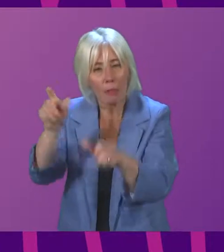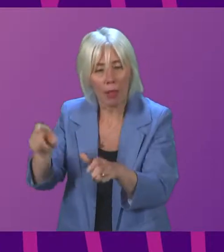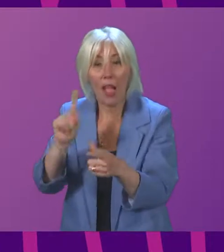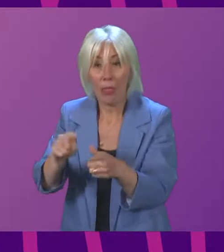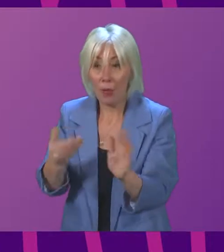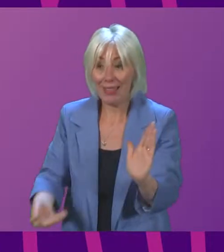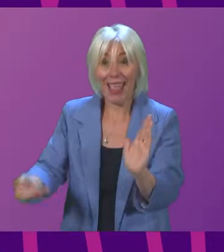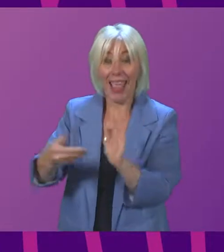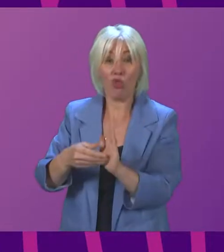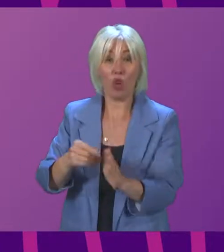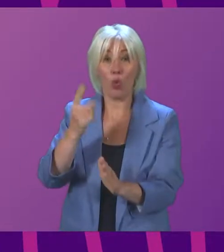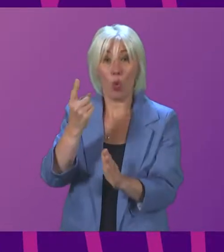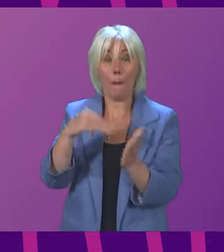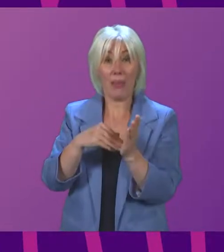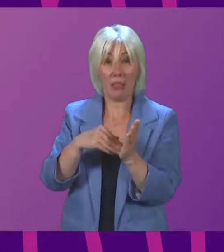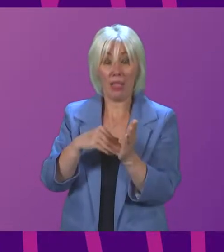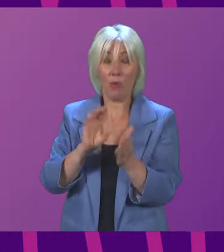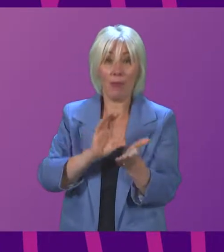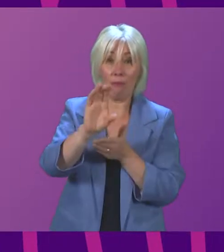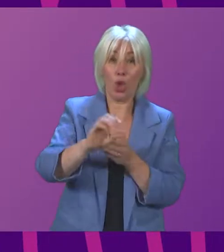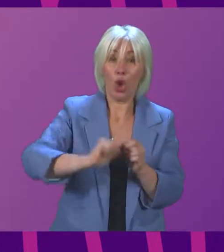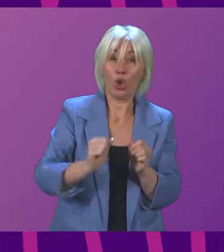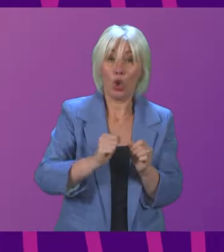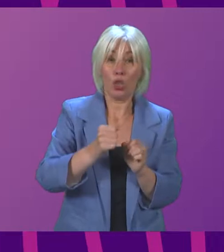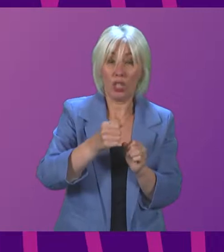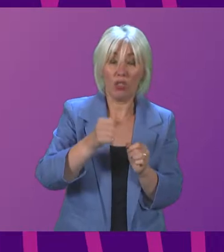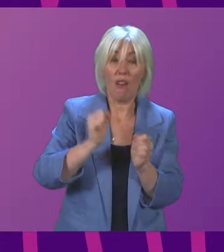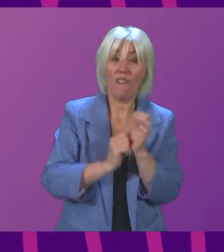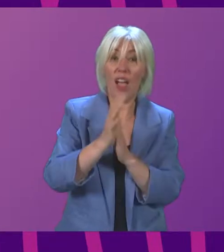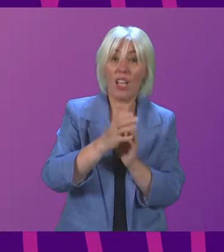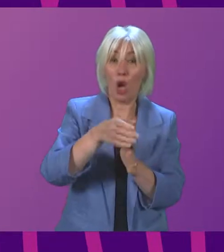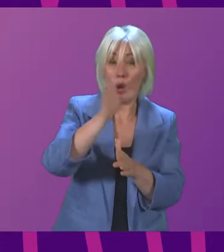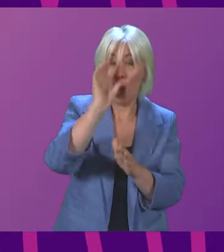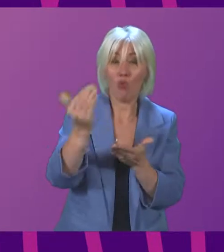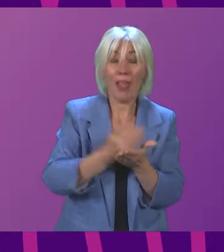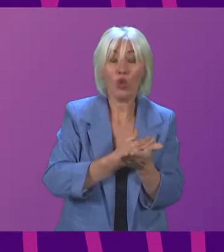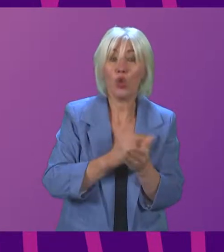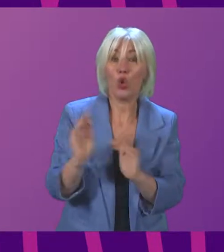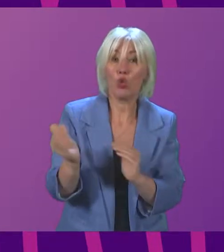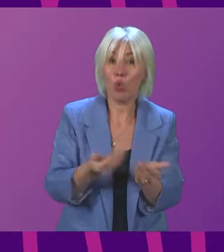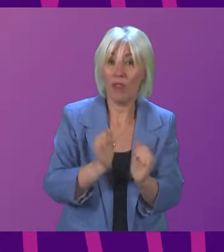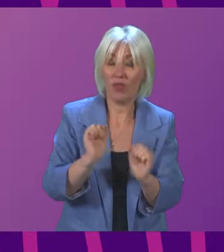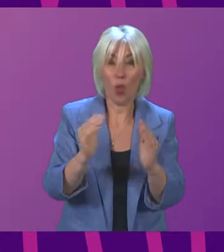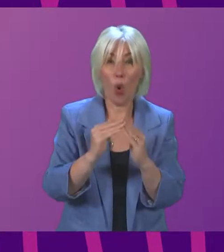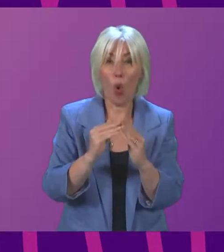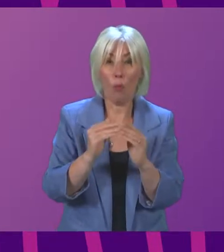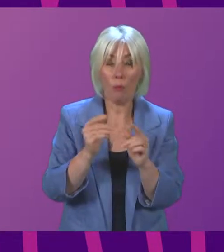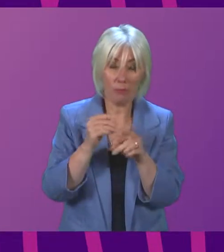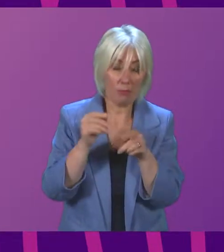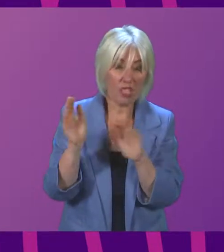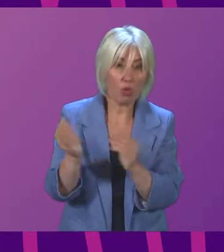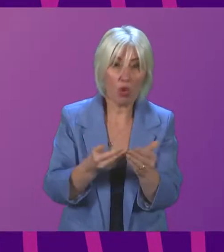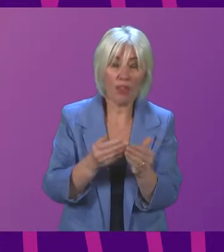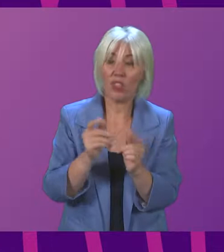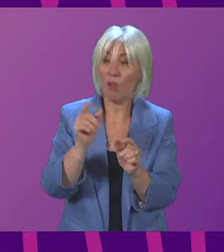million funding to the Scottish Fire and Rescue Service for their home fire safety visit programme to install alarms for those owner